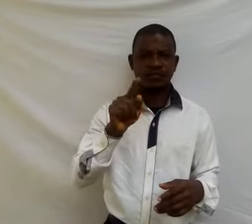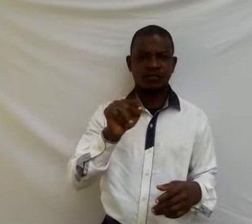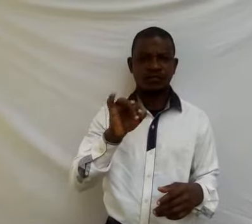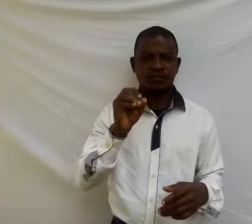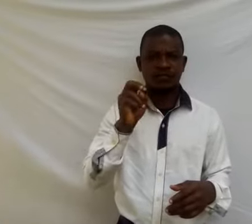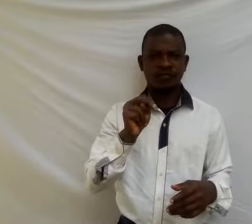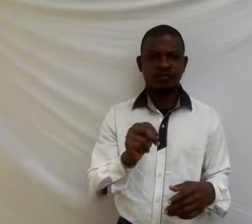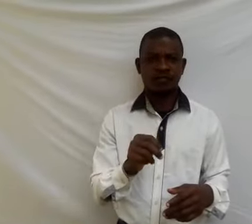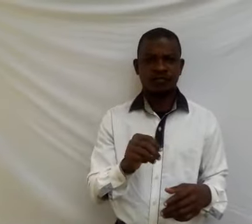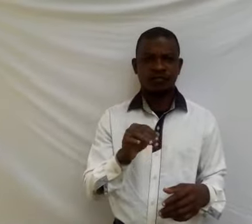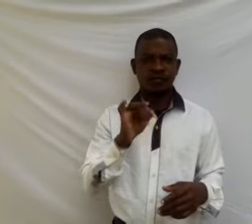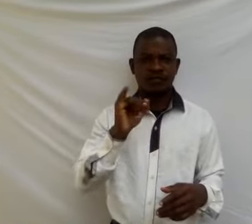infiltration,